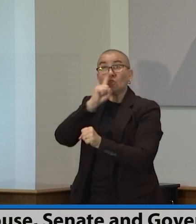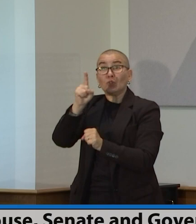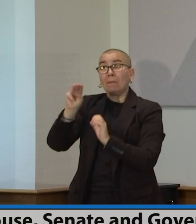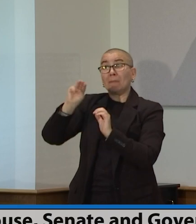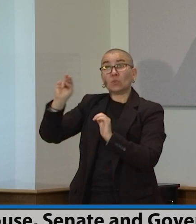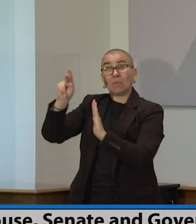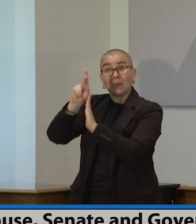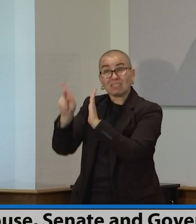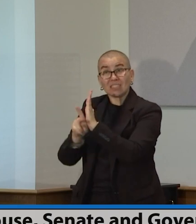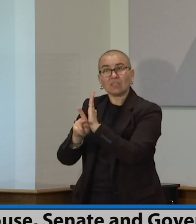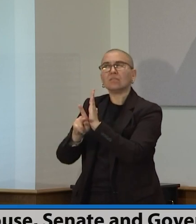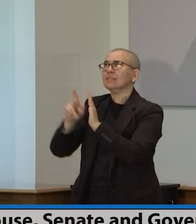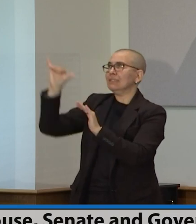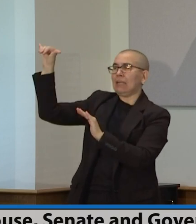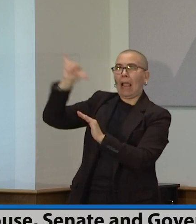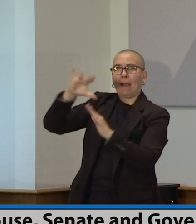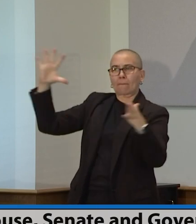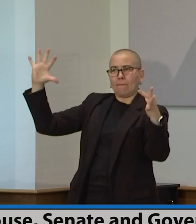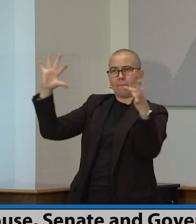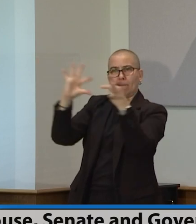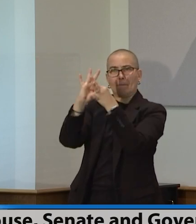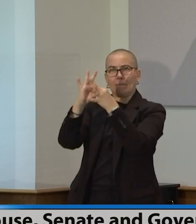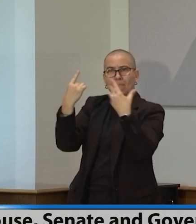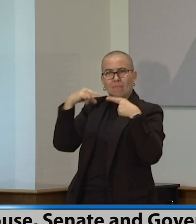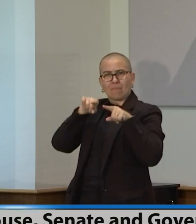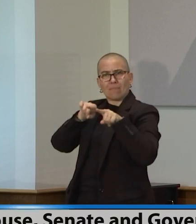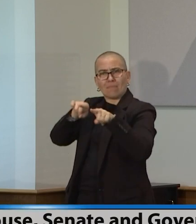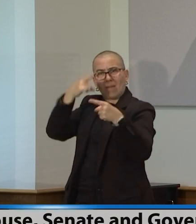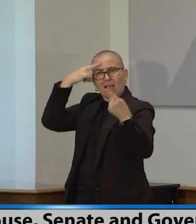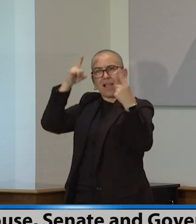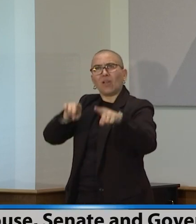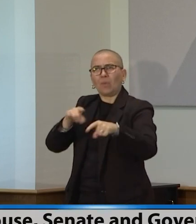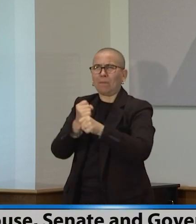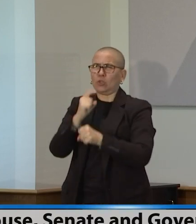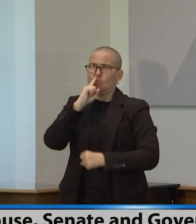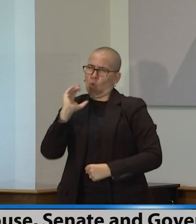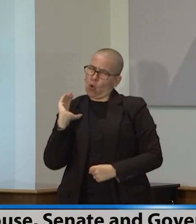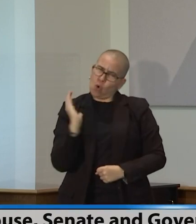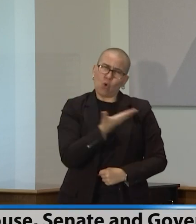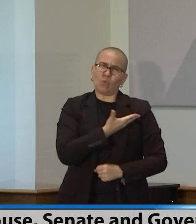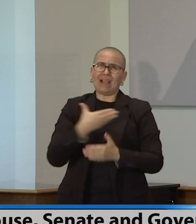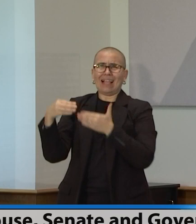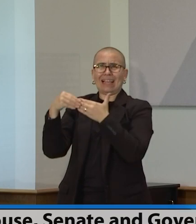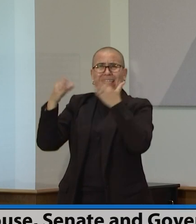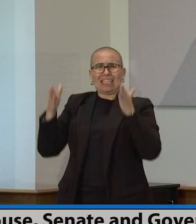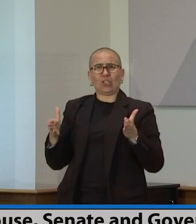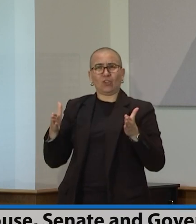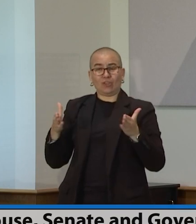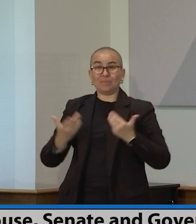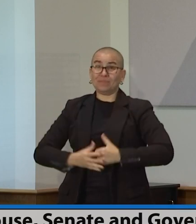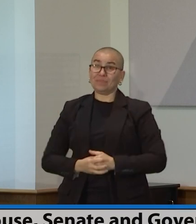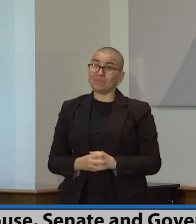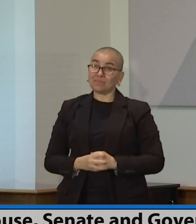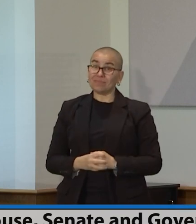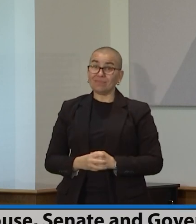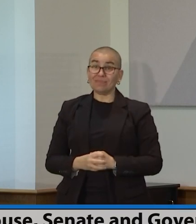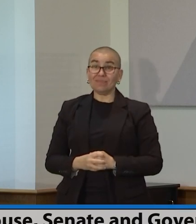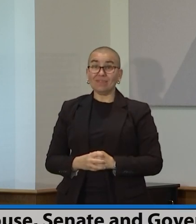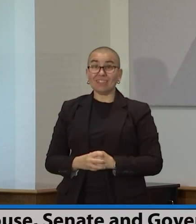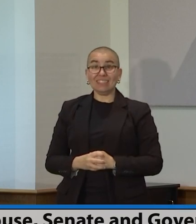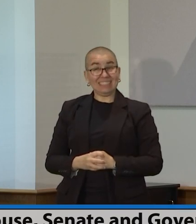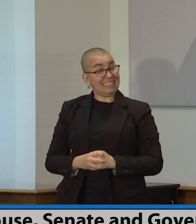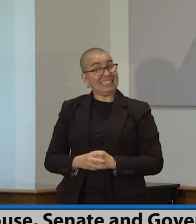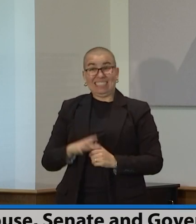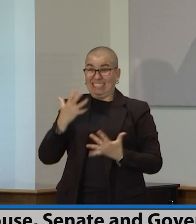conformed, but we were leading on the issues that we cared about. So, I just have to say, we know we always have to push it to the wire a little bit.